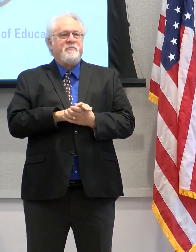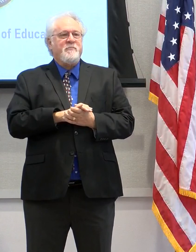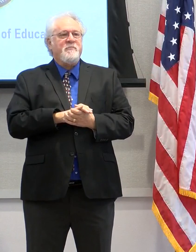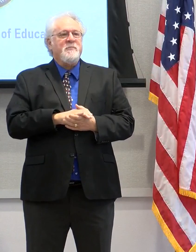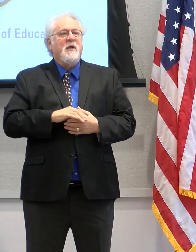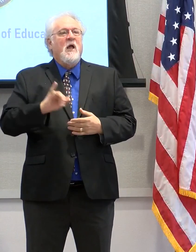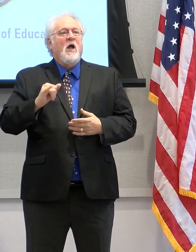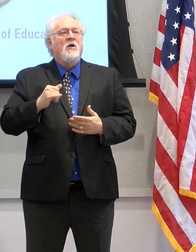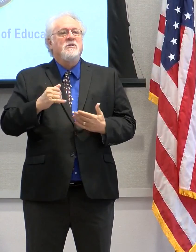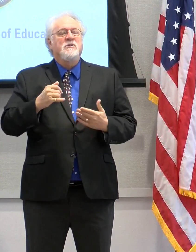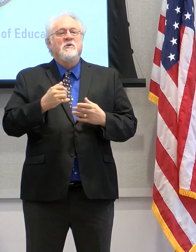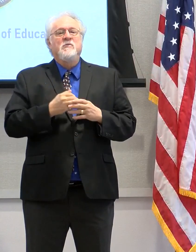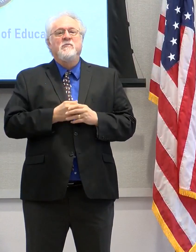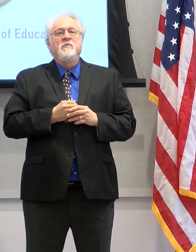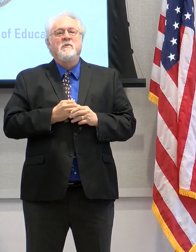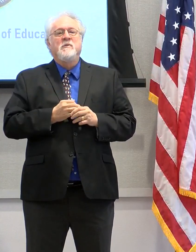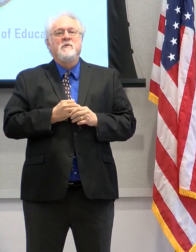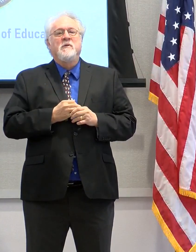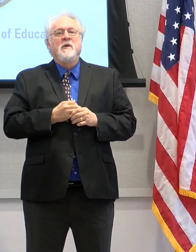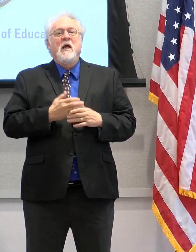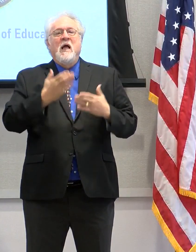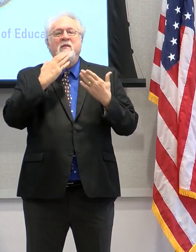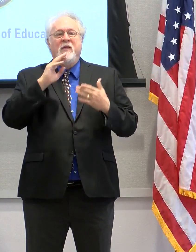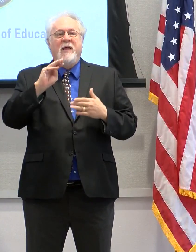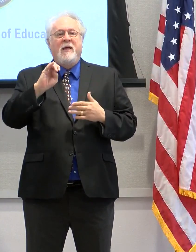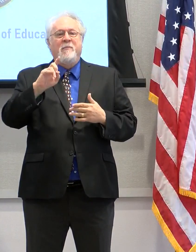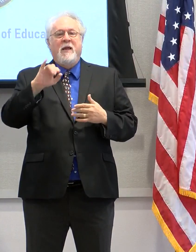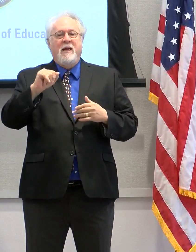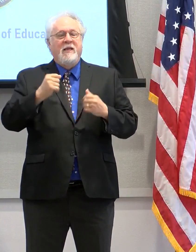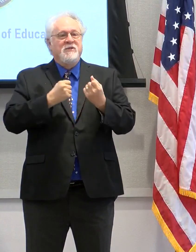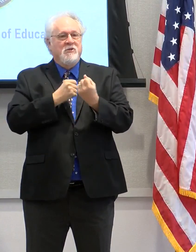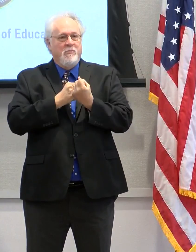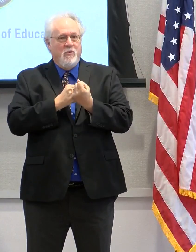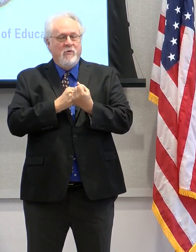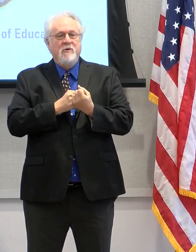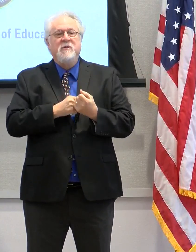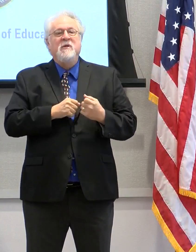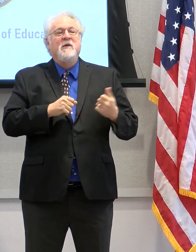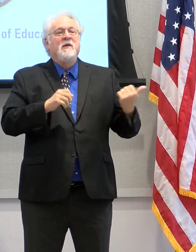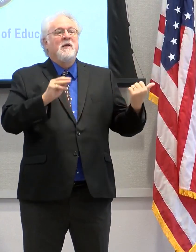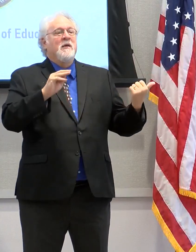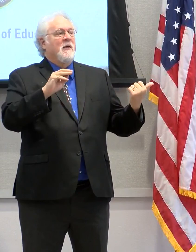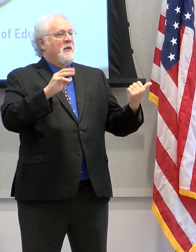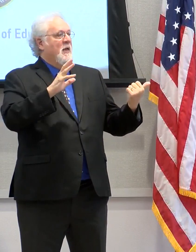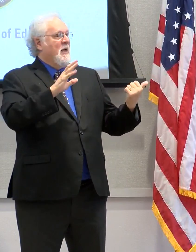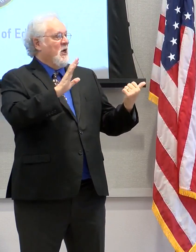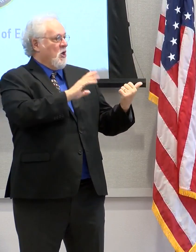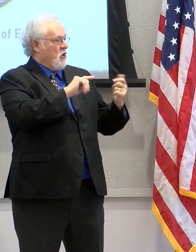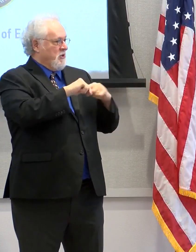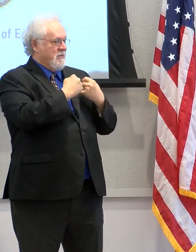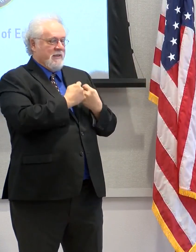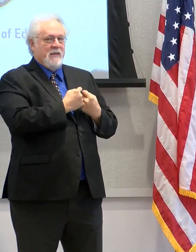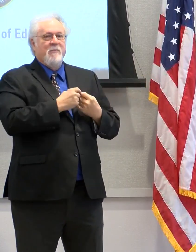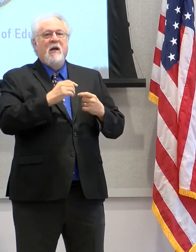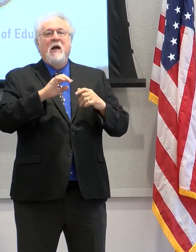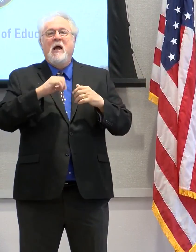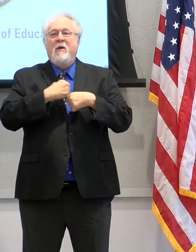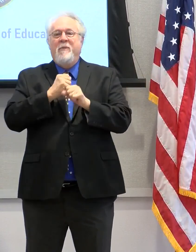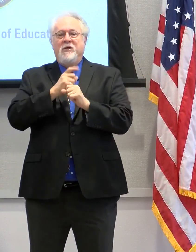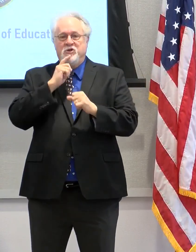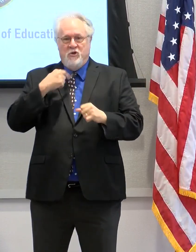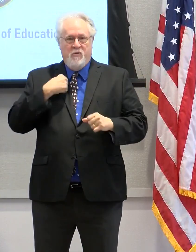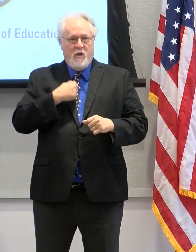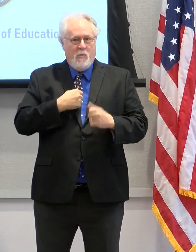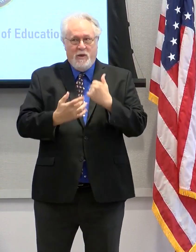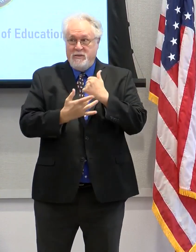We'd also like to thank media support. Thank you brought to us by the mayor's office and her team and all that they did to make sure that we